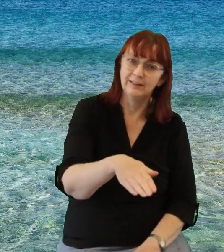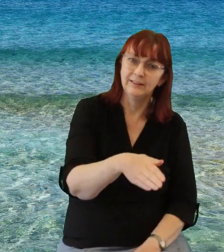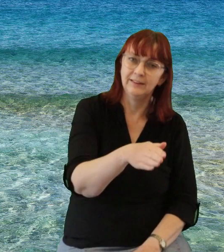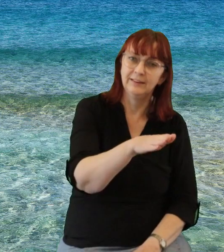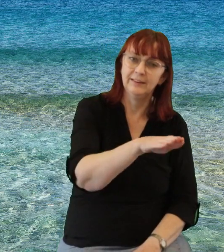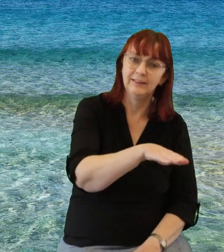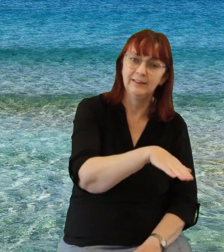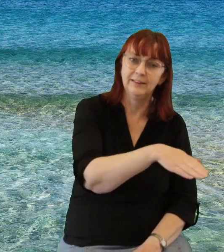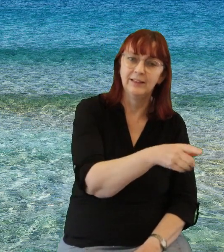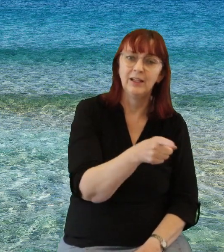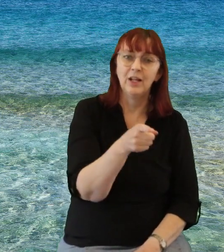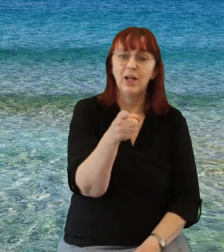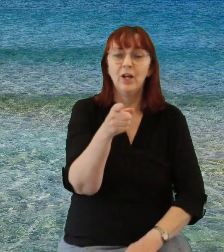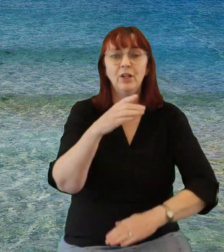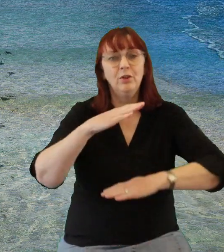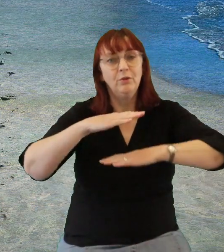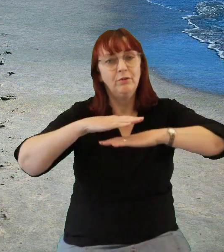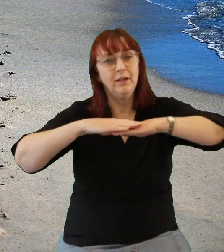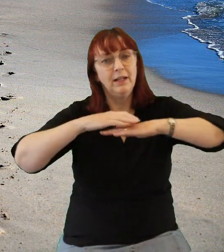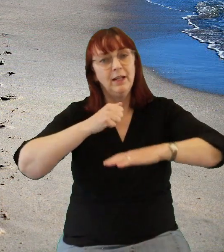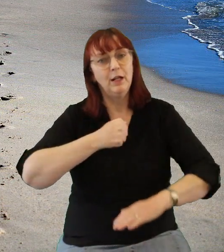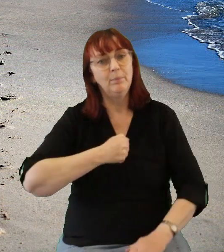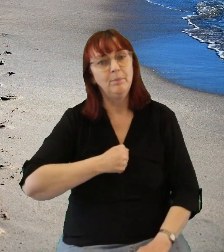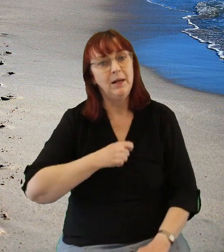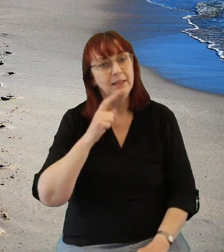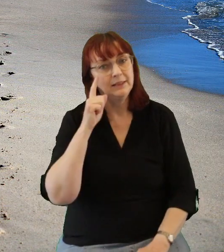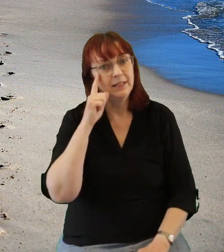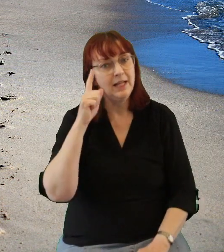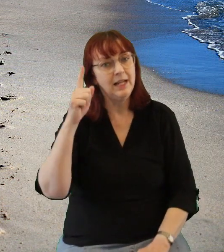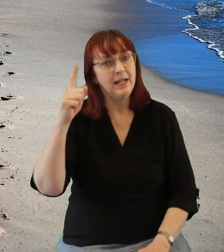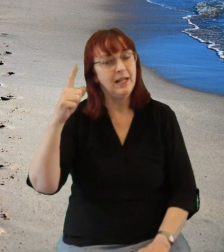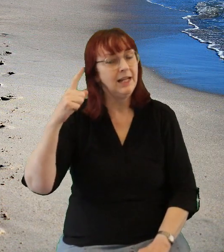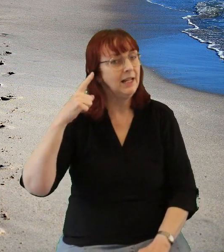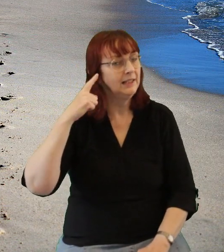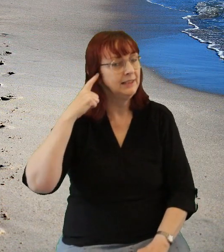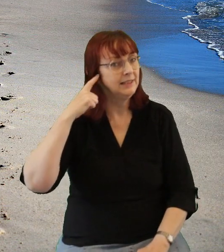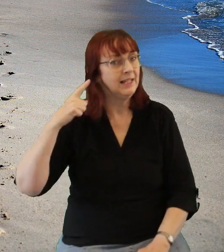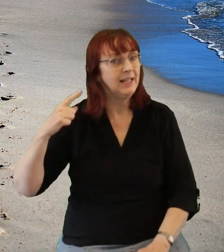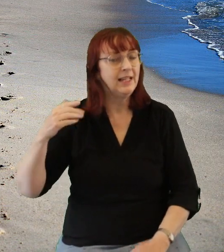you fill up my senses,